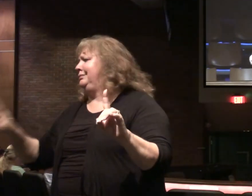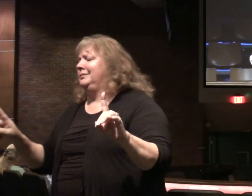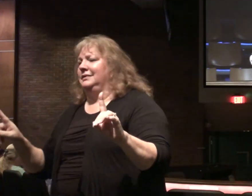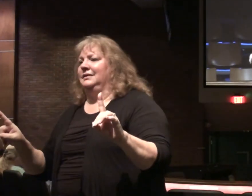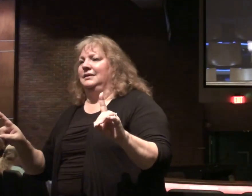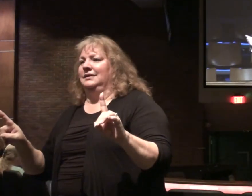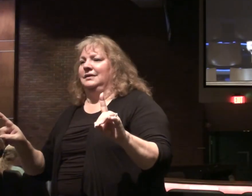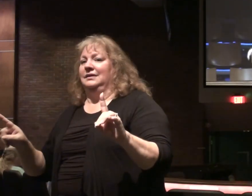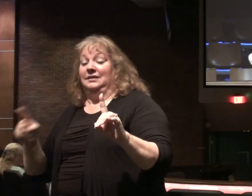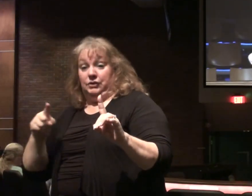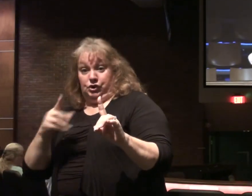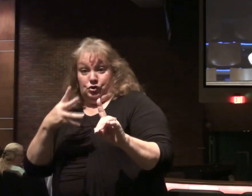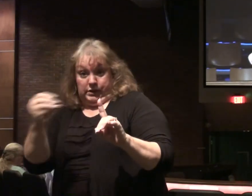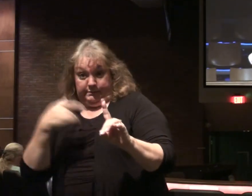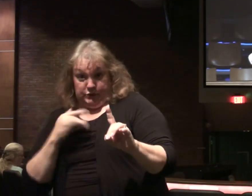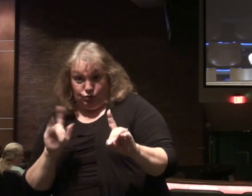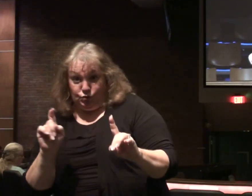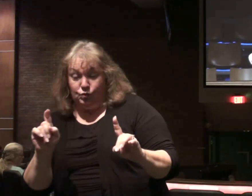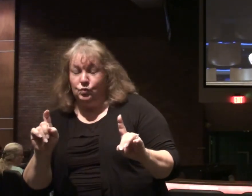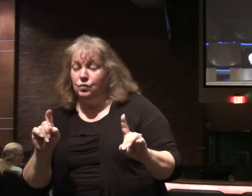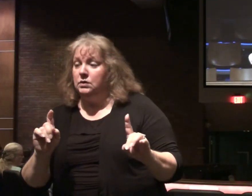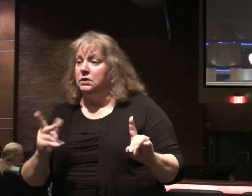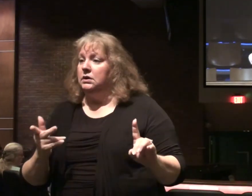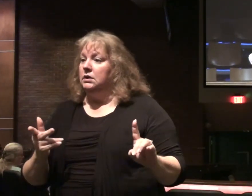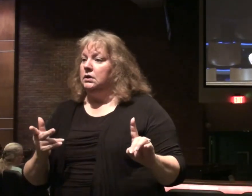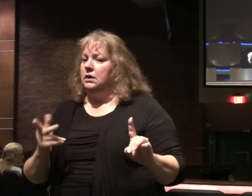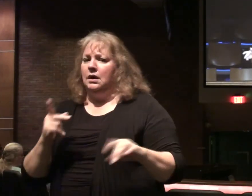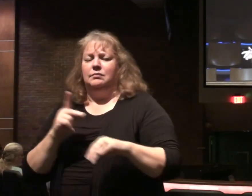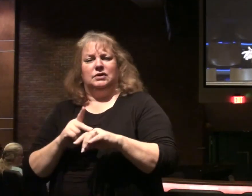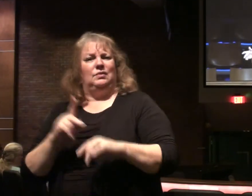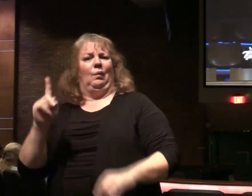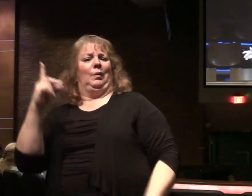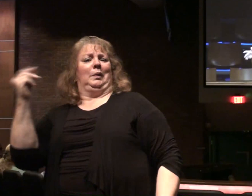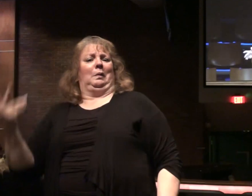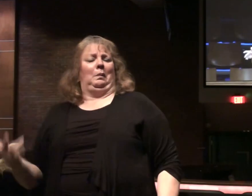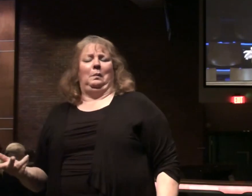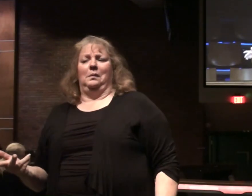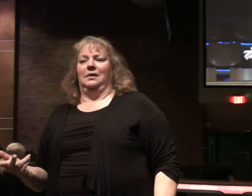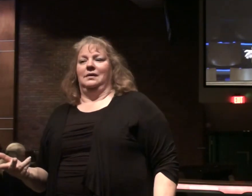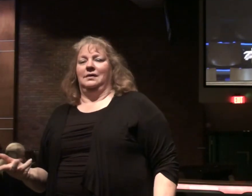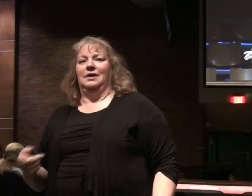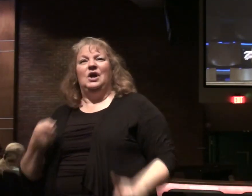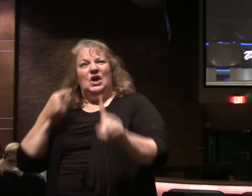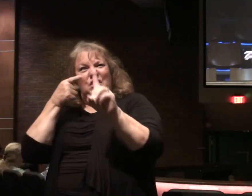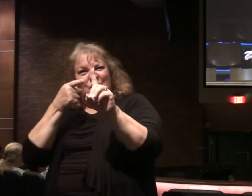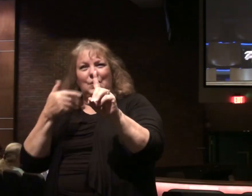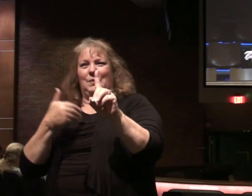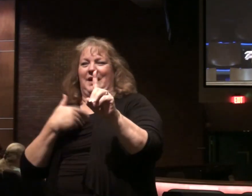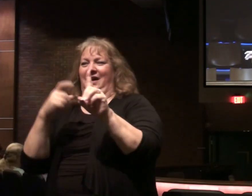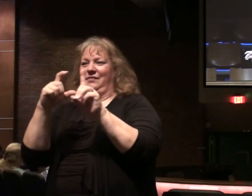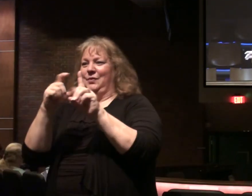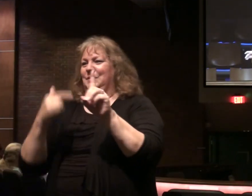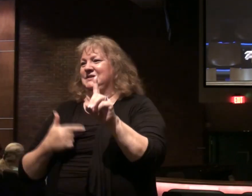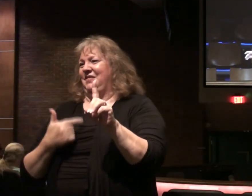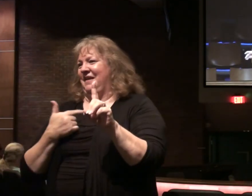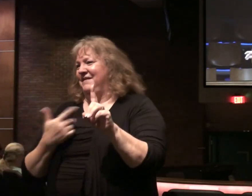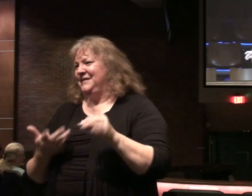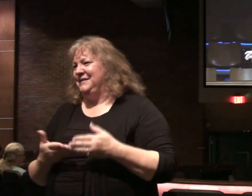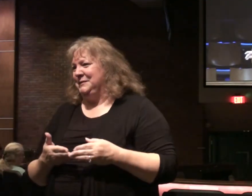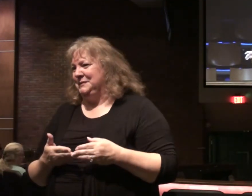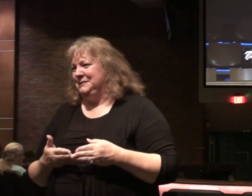disciples and said, are you going to abandon me too? And Peter says, where are we going to go? You have the words of life.